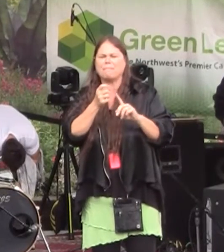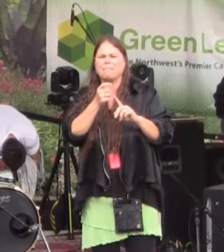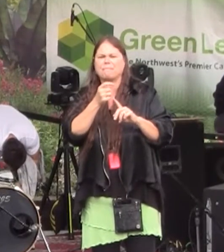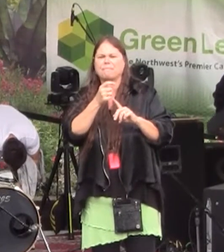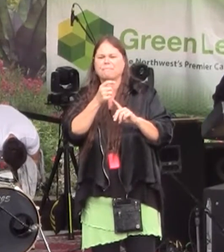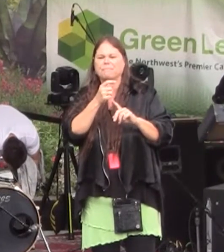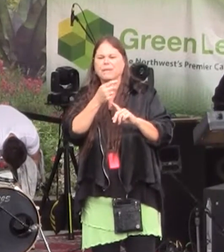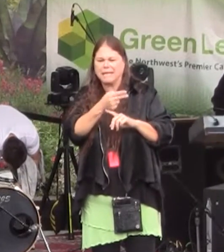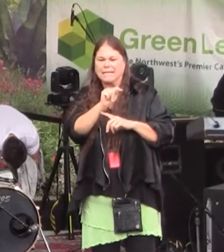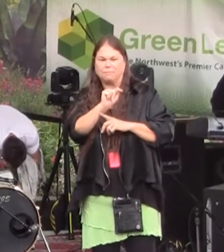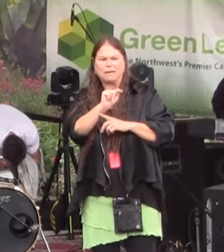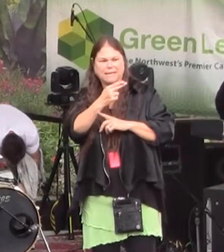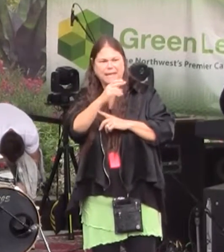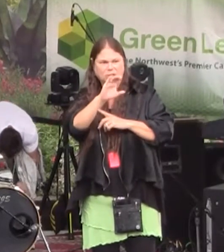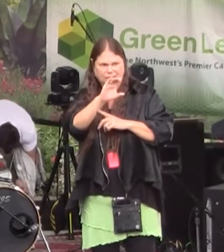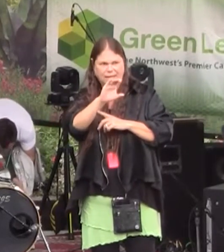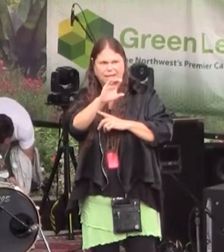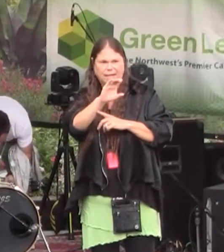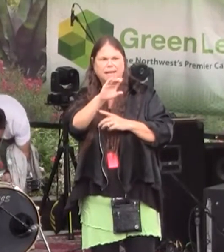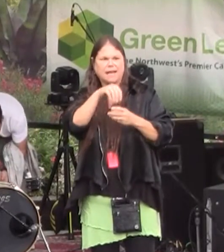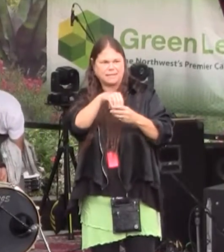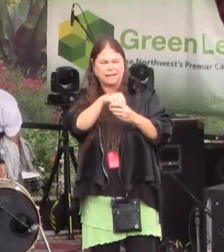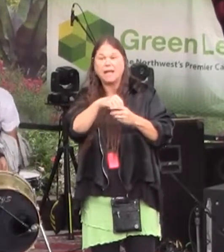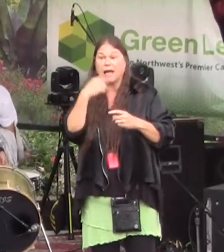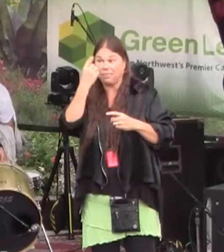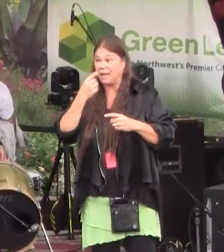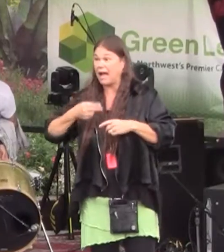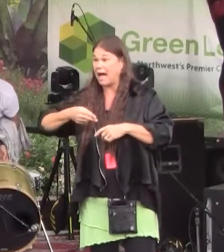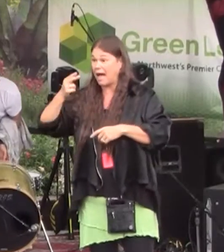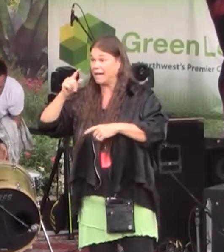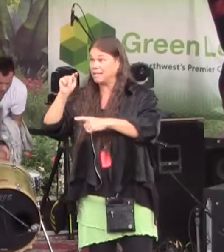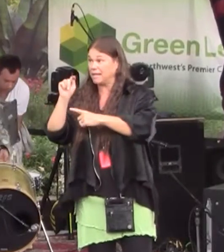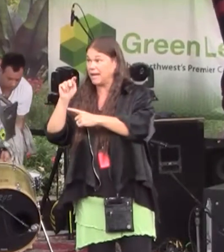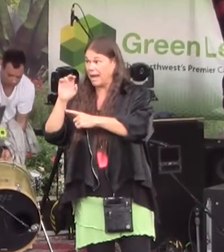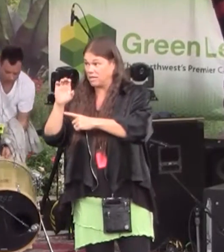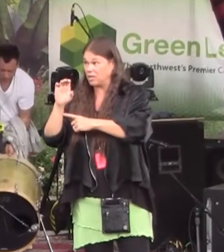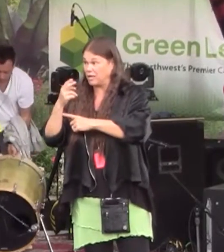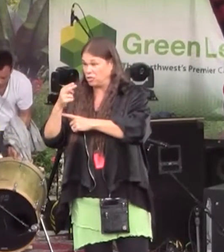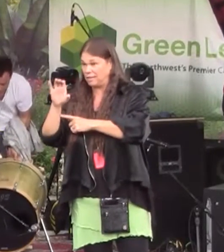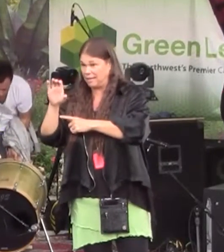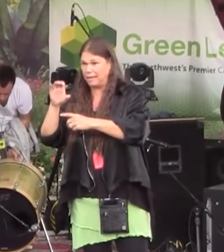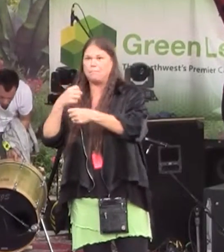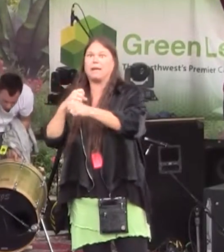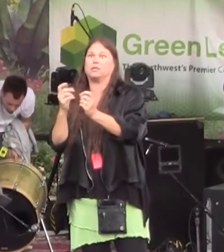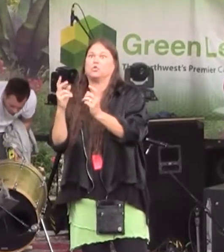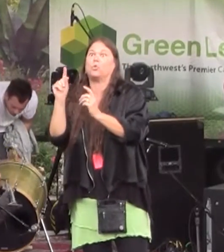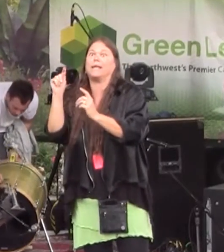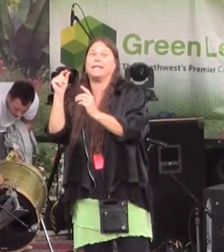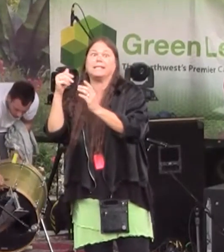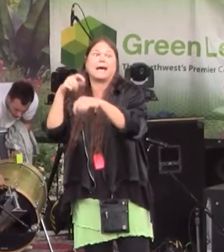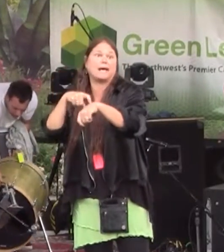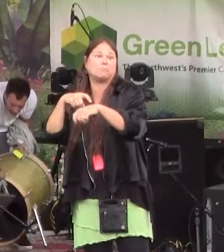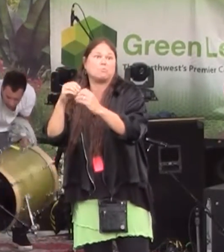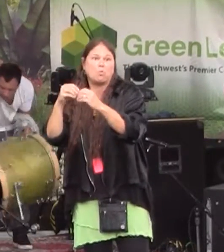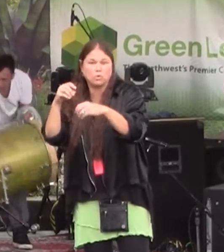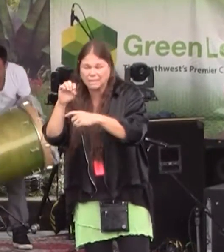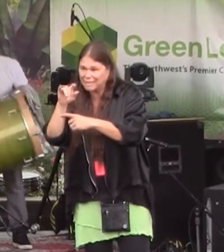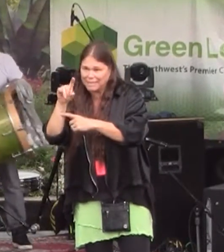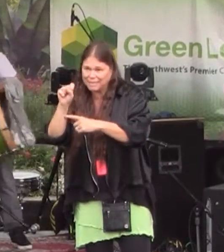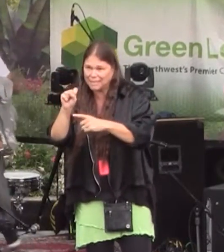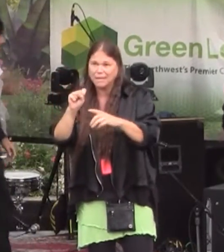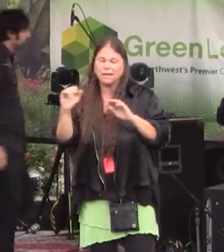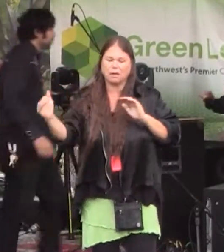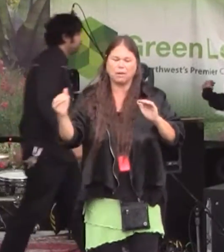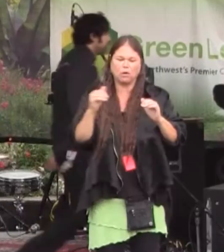that high THC cannabis makes 20 times more seeds than what I call